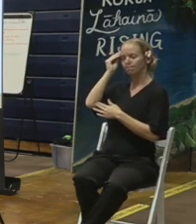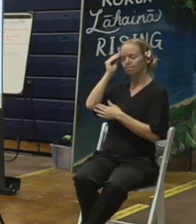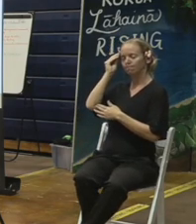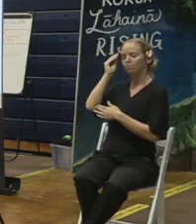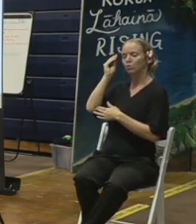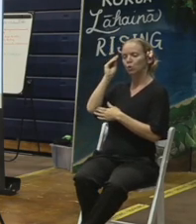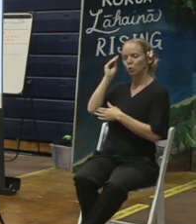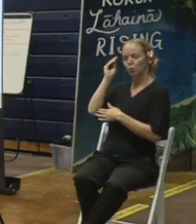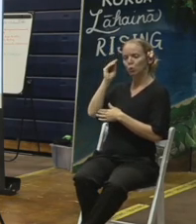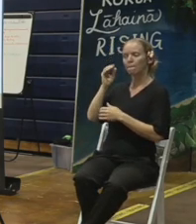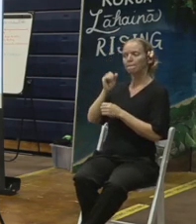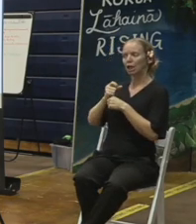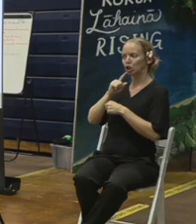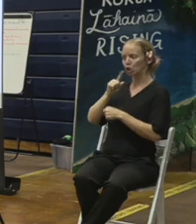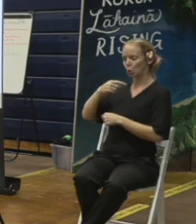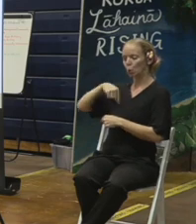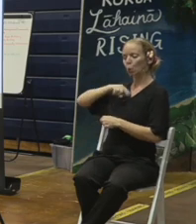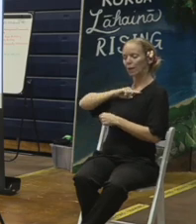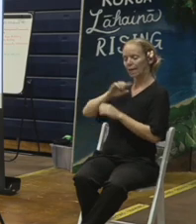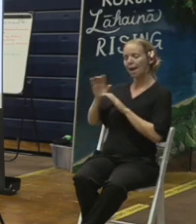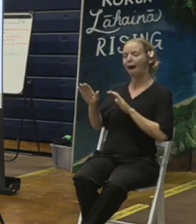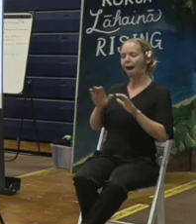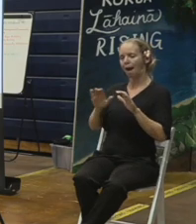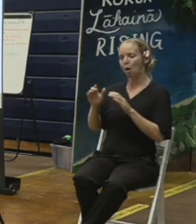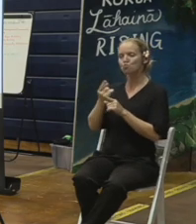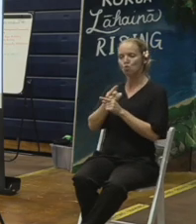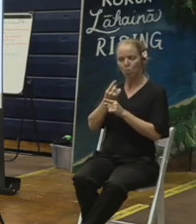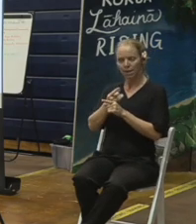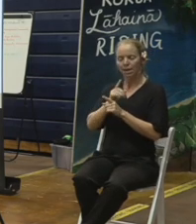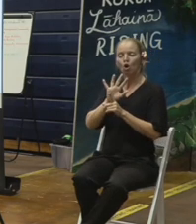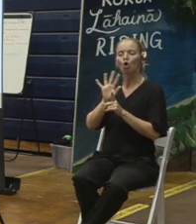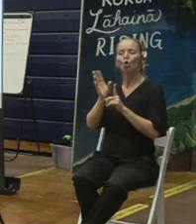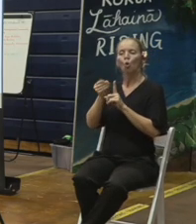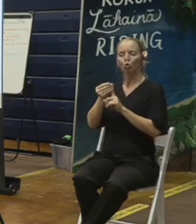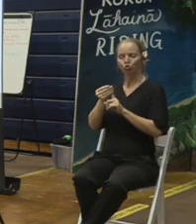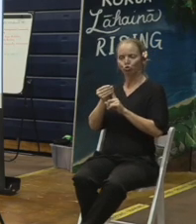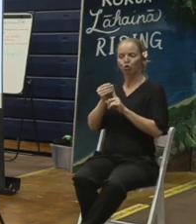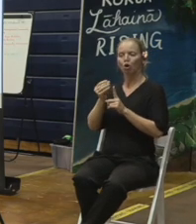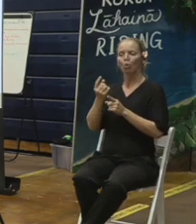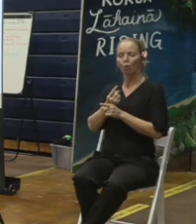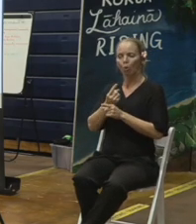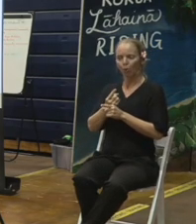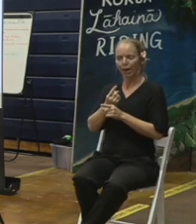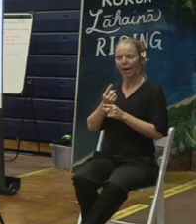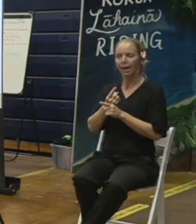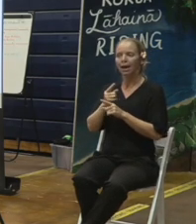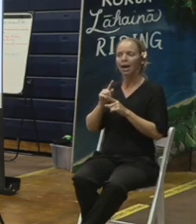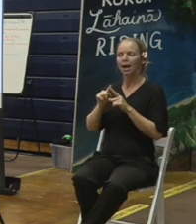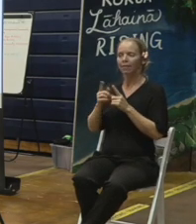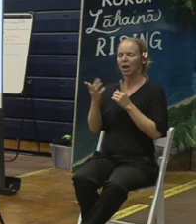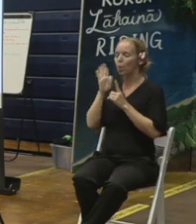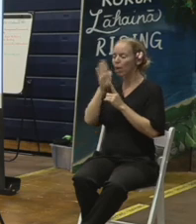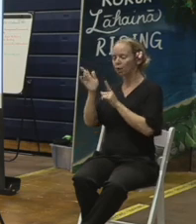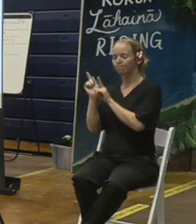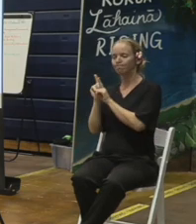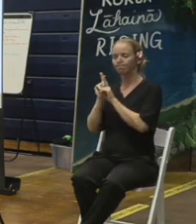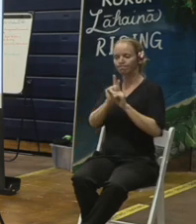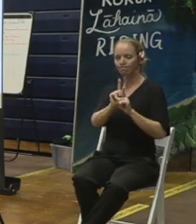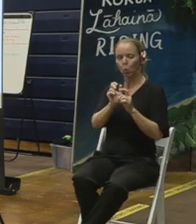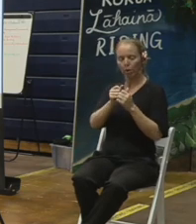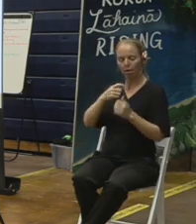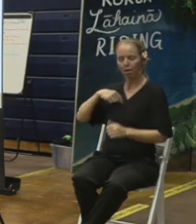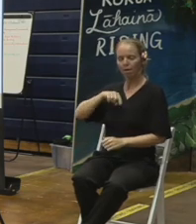that we react appropriately. In most cases, it will be to stop work and to assess what is on that property